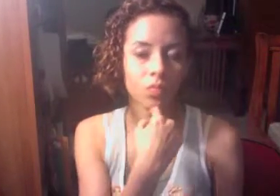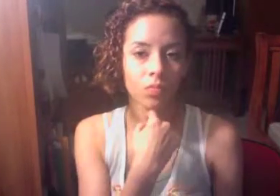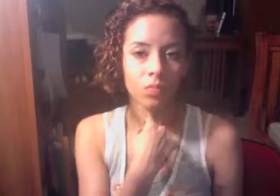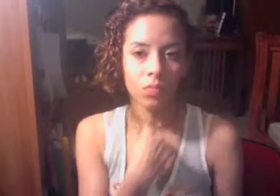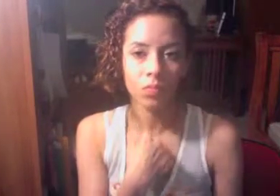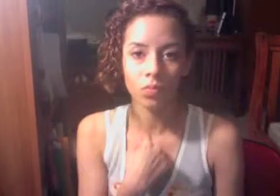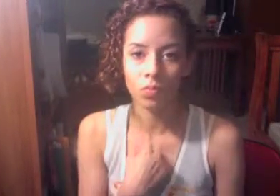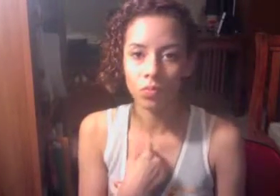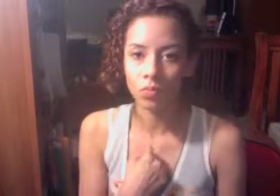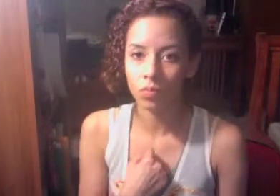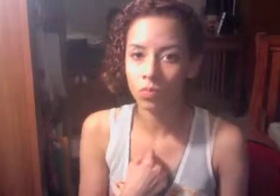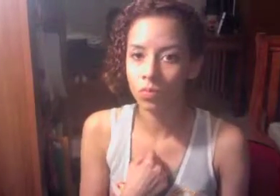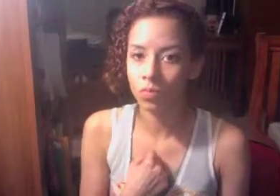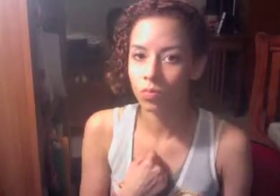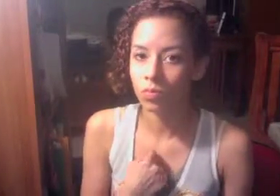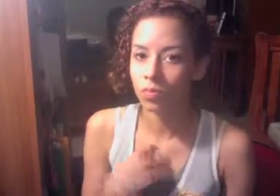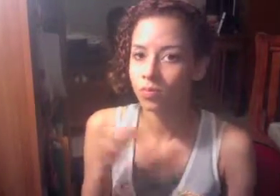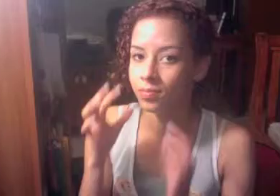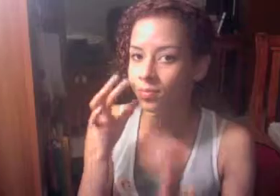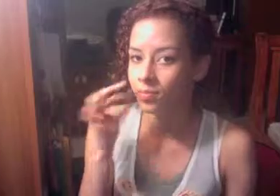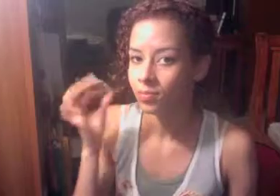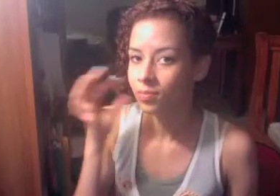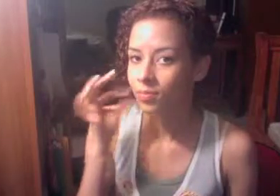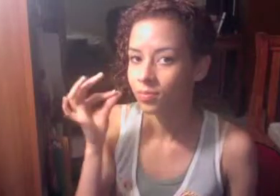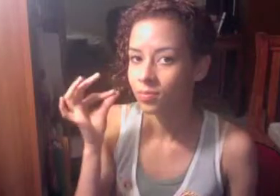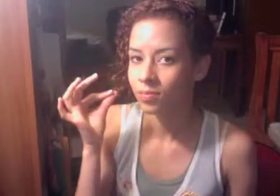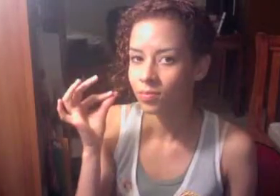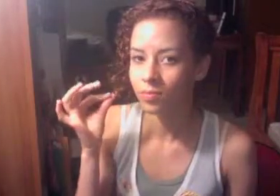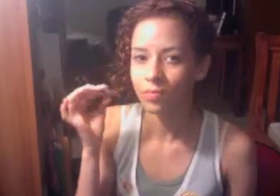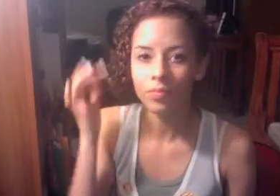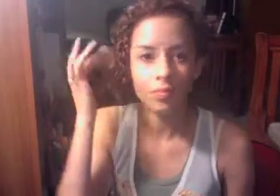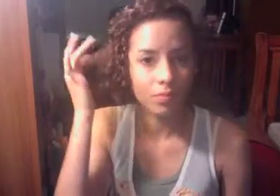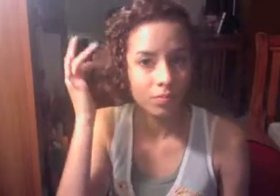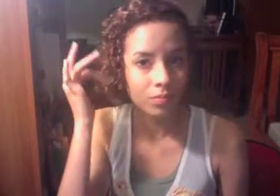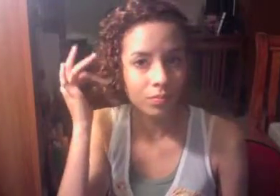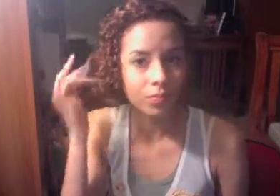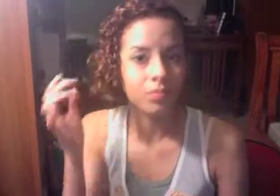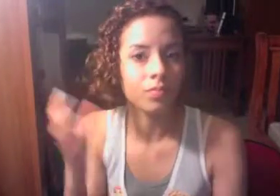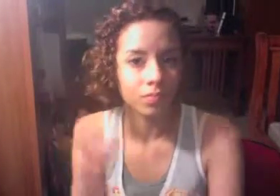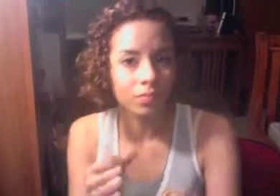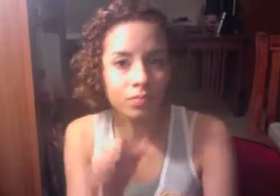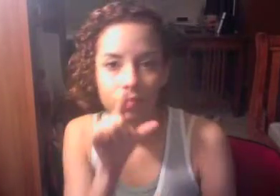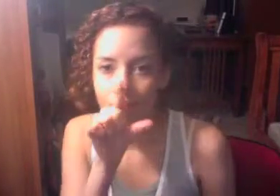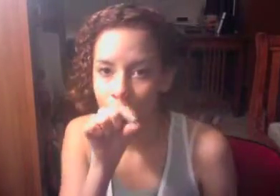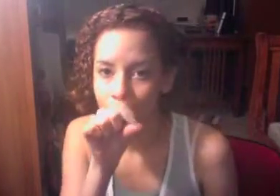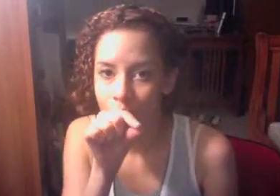She swallowed a cat to catch the bird.